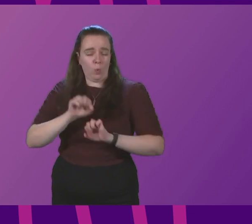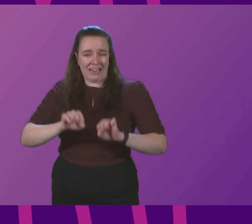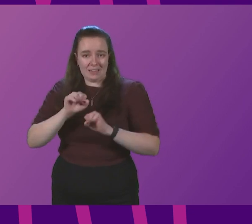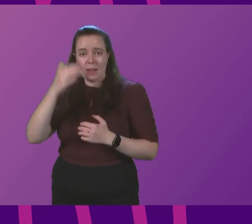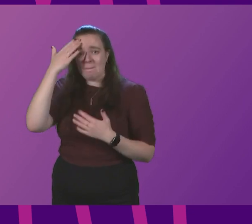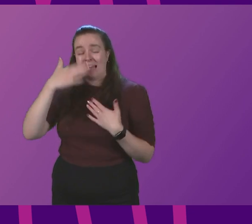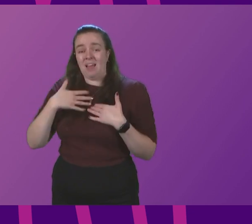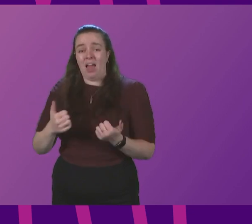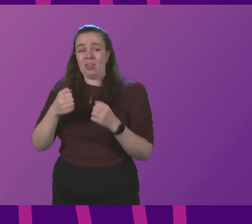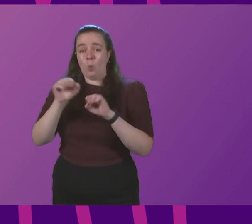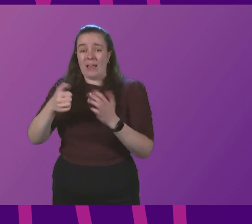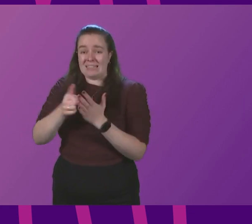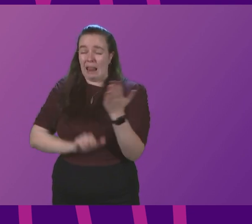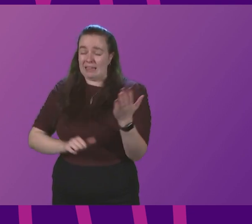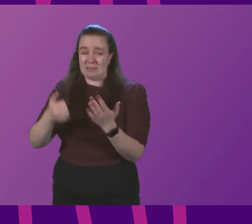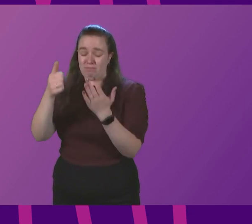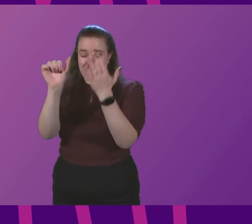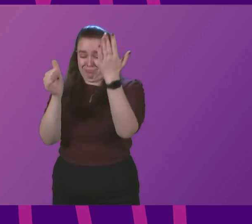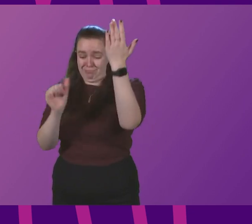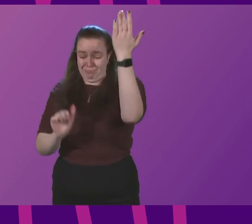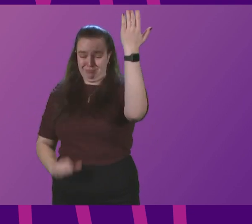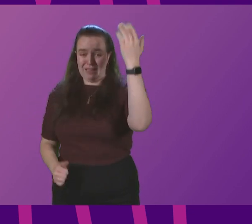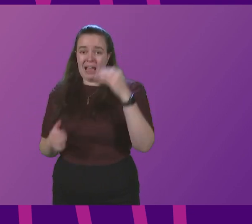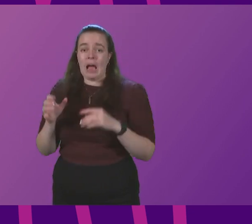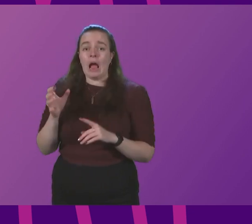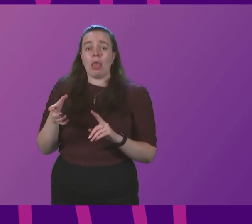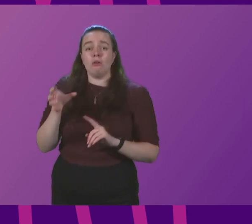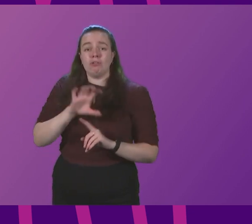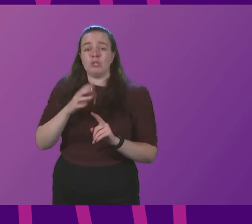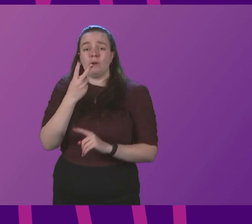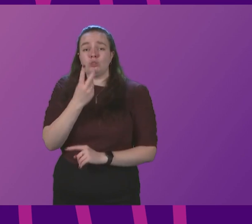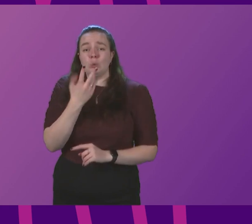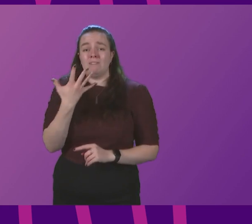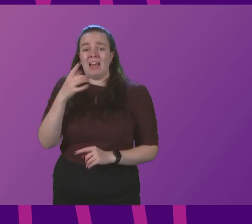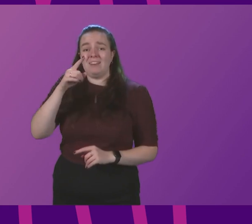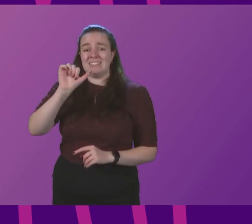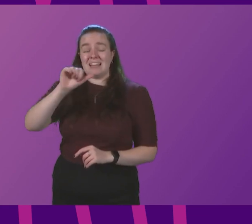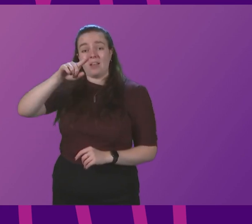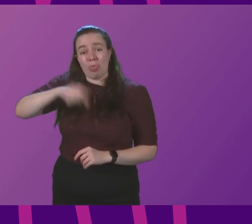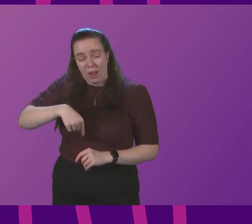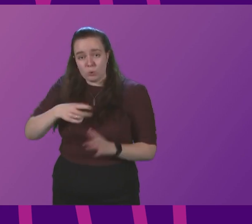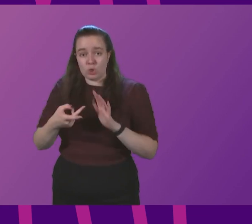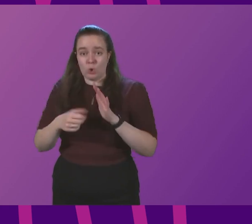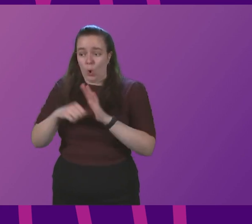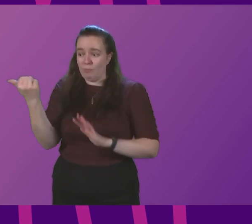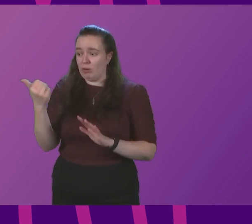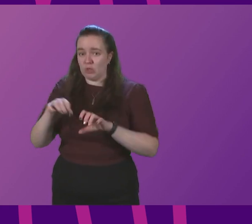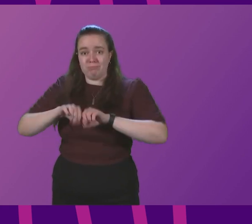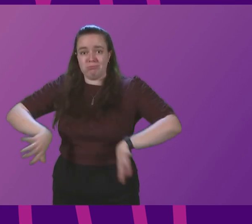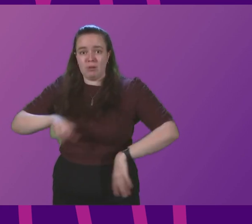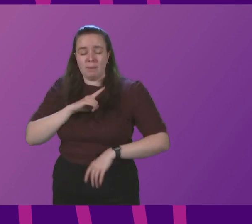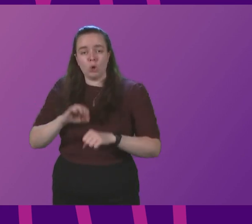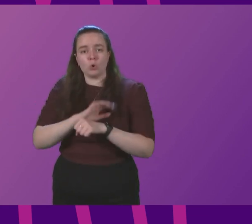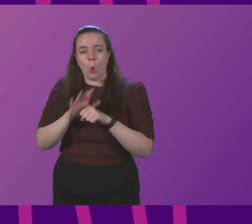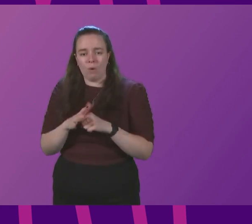waiting lists as long as your arm. In the region of 265,000 operations have now been lost to COVID. And that